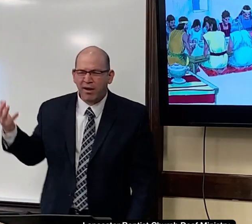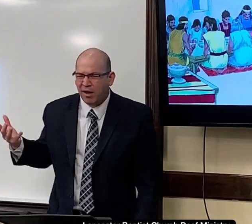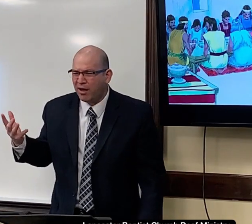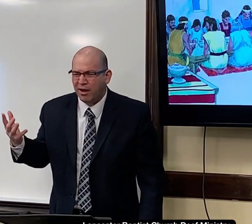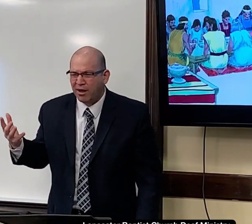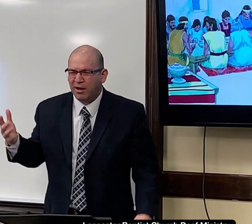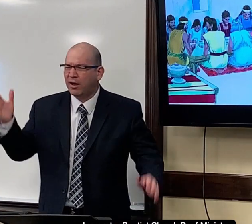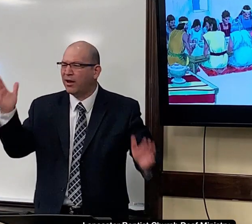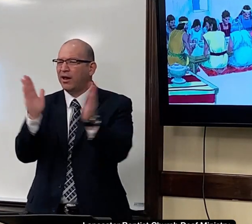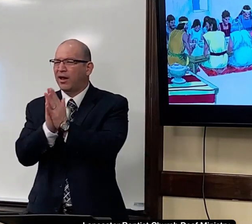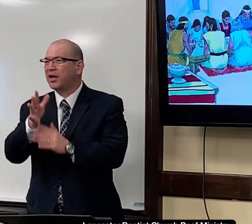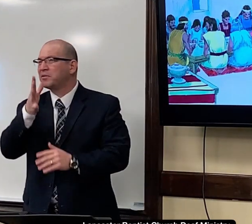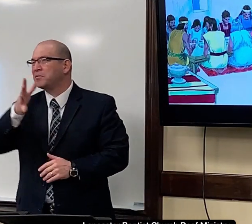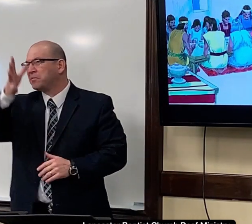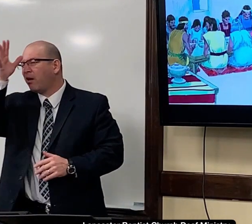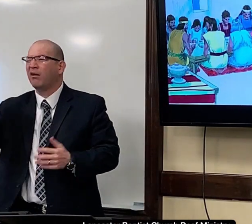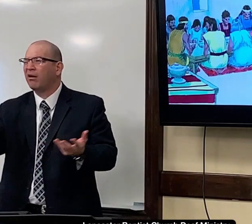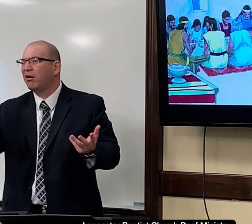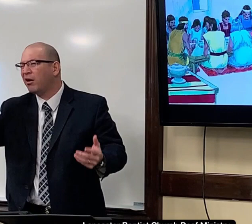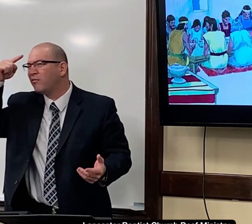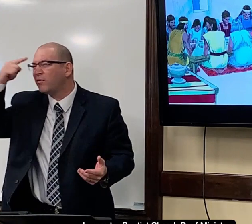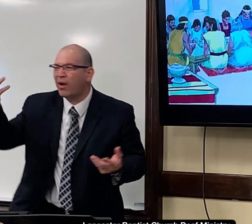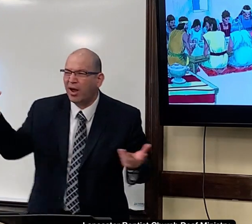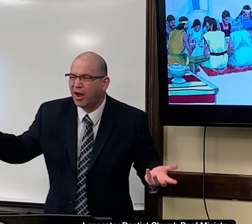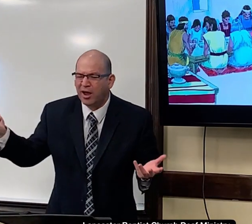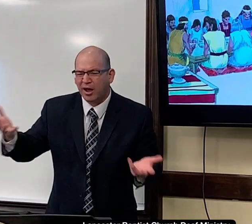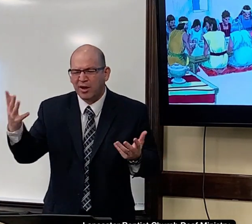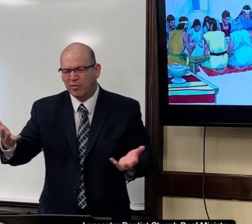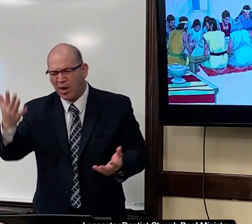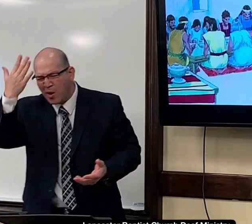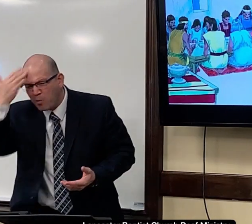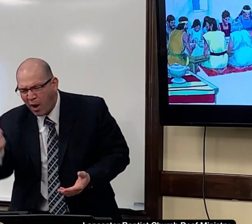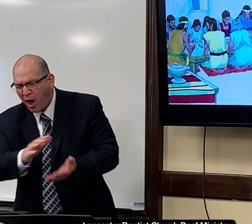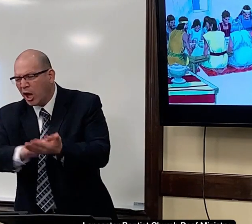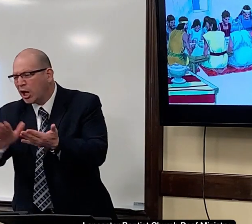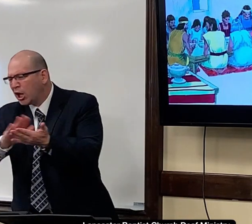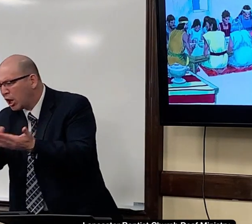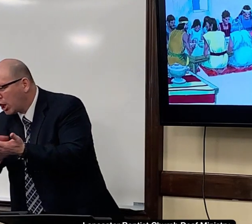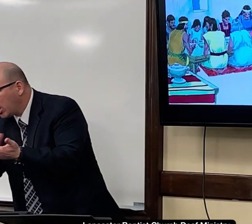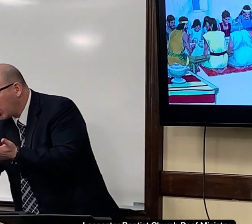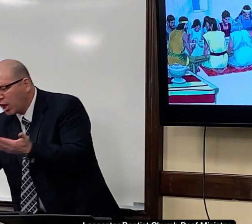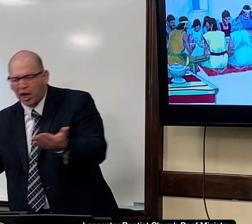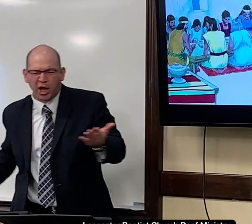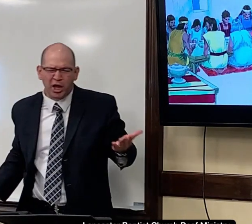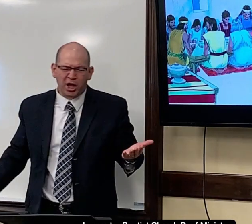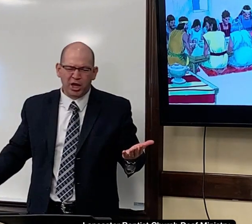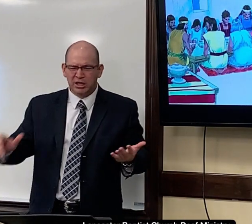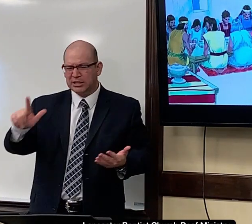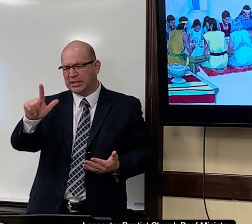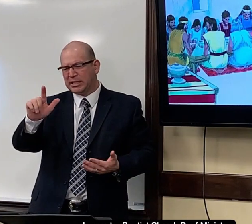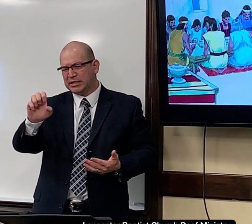And they're thinking, hey, mom, dad, what's all this about? Why do we got to clean like this?